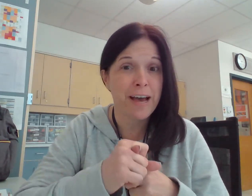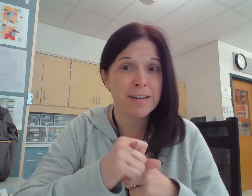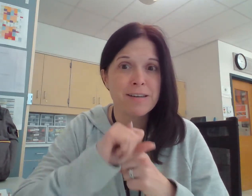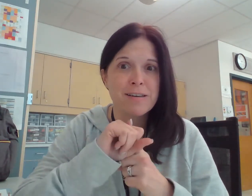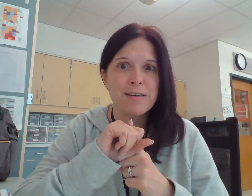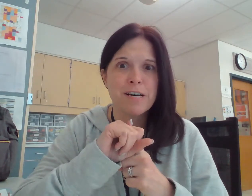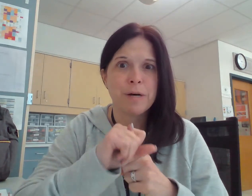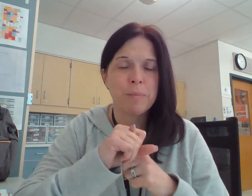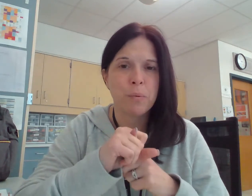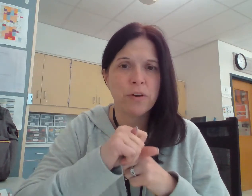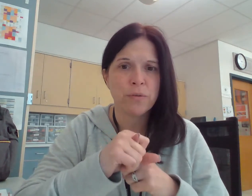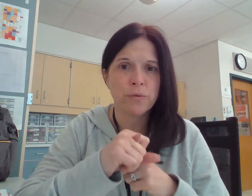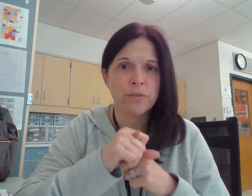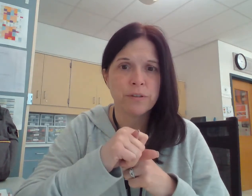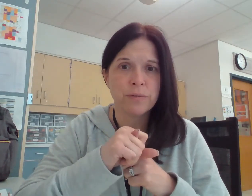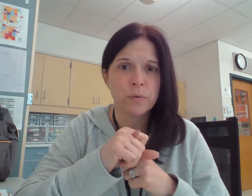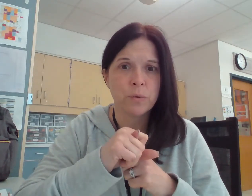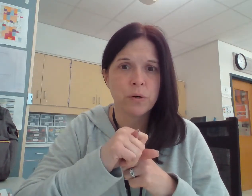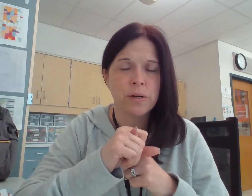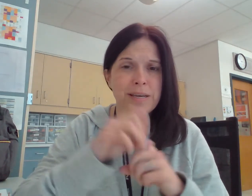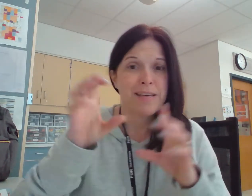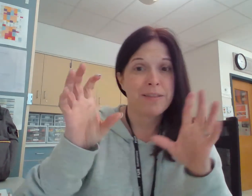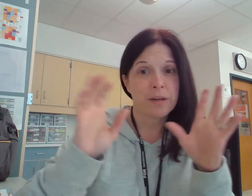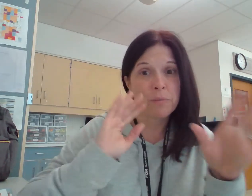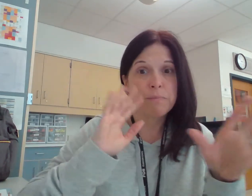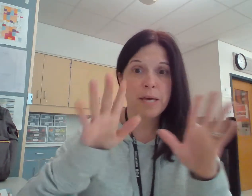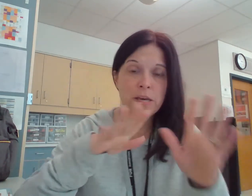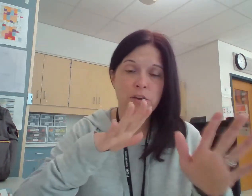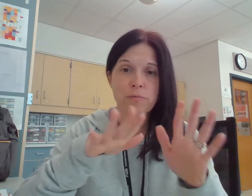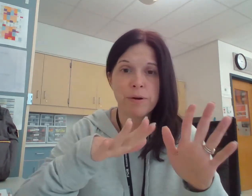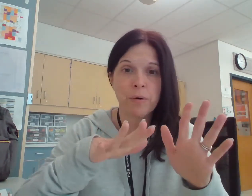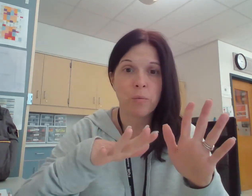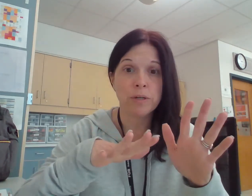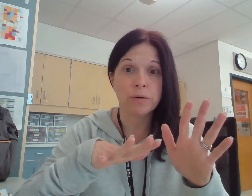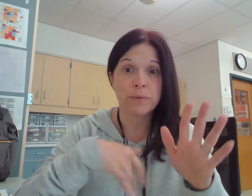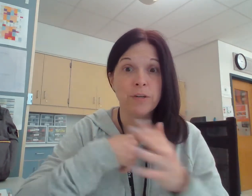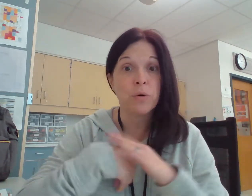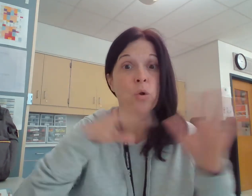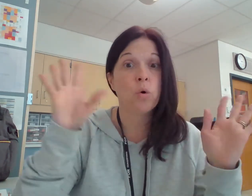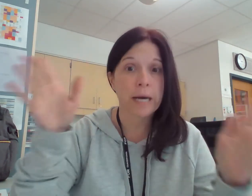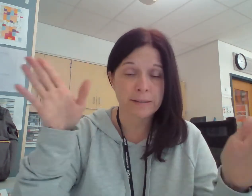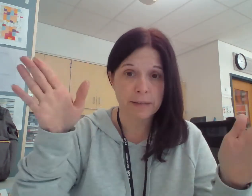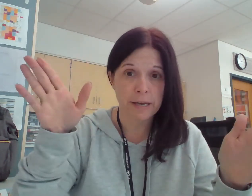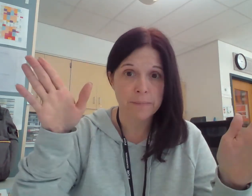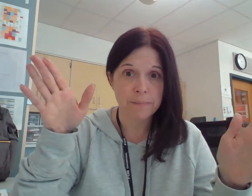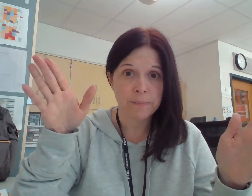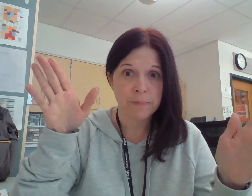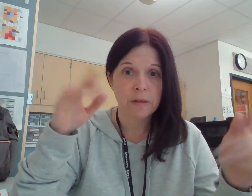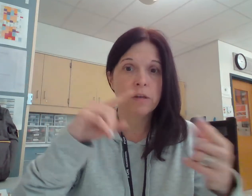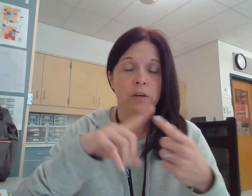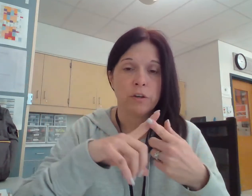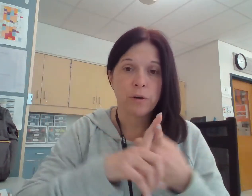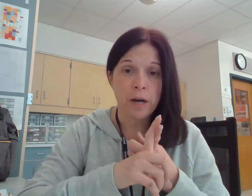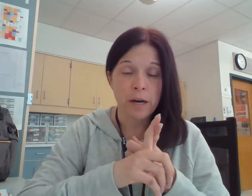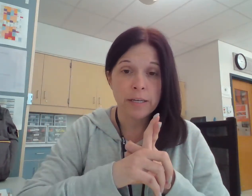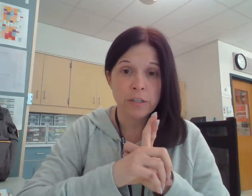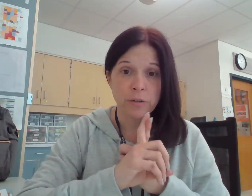about boy soldiers in the Civil War that'll make your reader want to read your whole essay. Your I is your